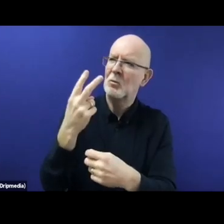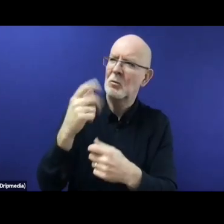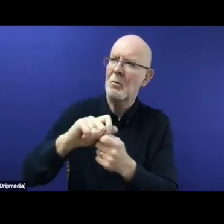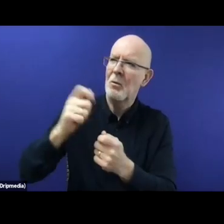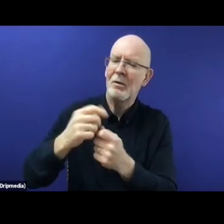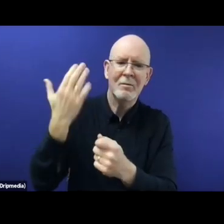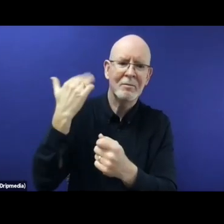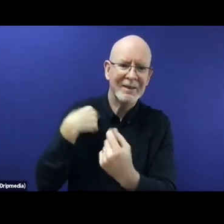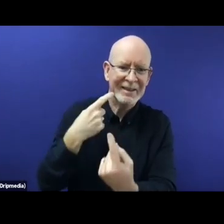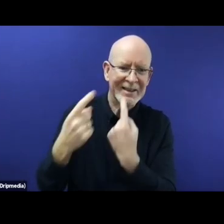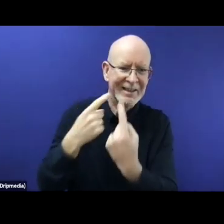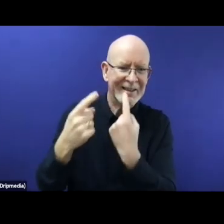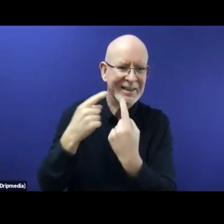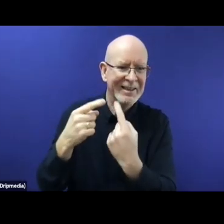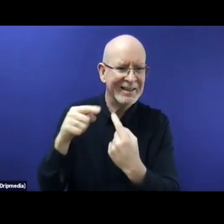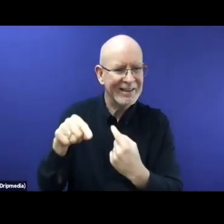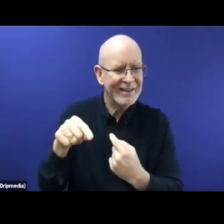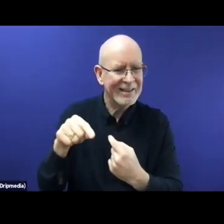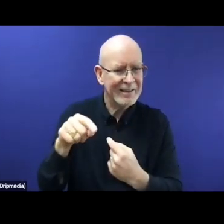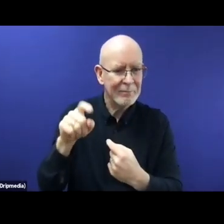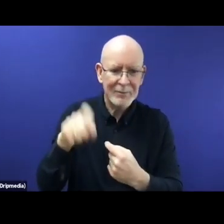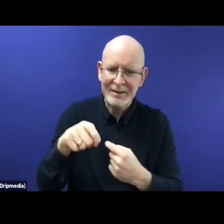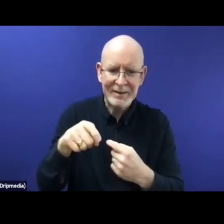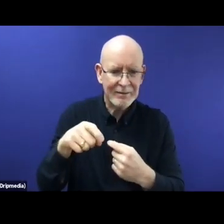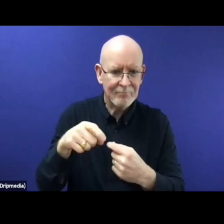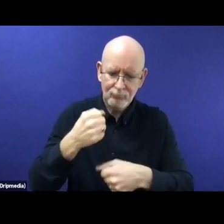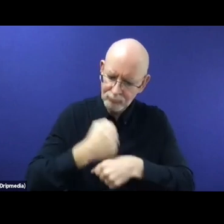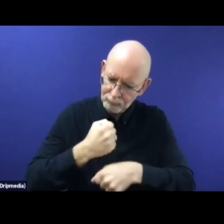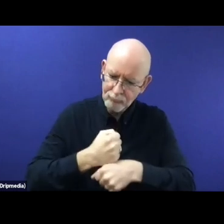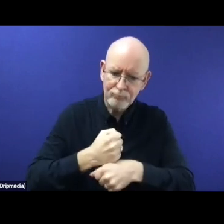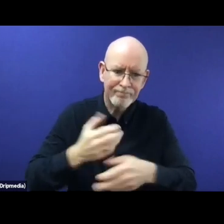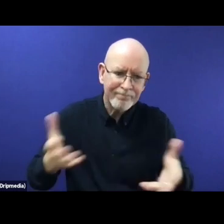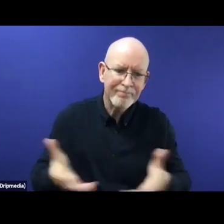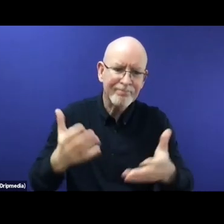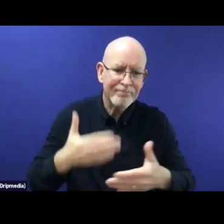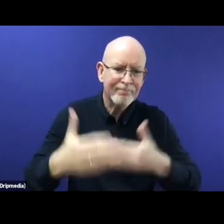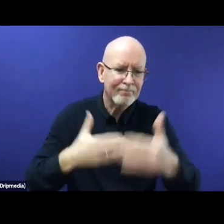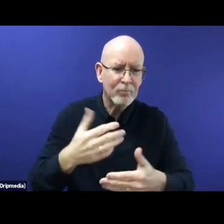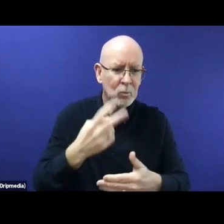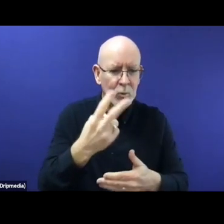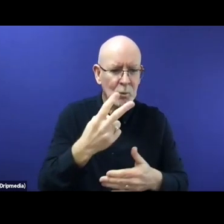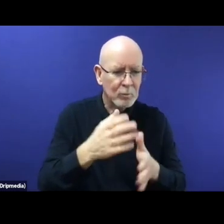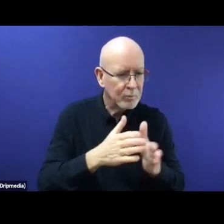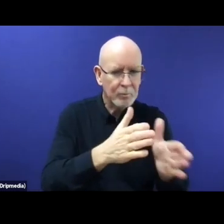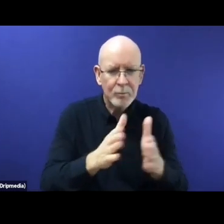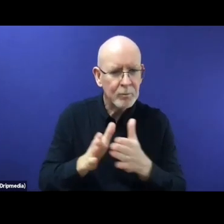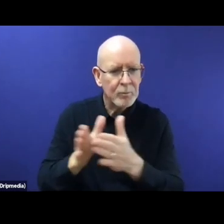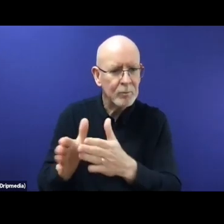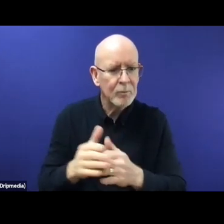There is, however, a significant risk that the safe country notions may become partly a self-fulfilling prophecy.